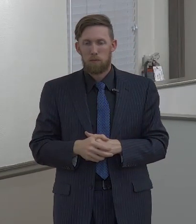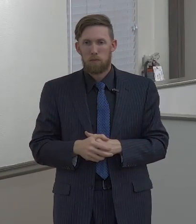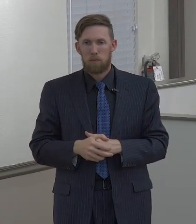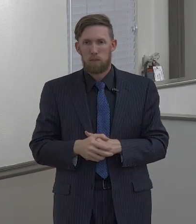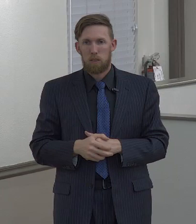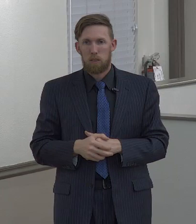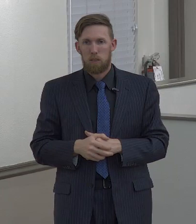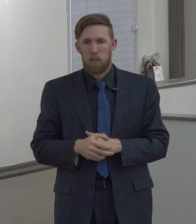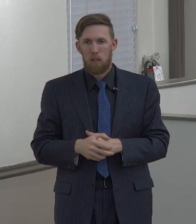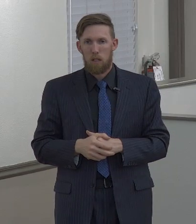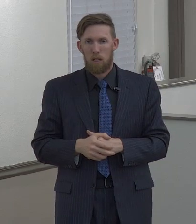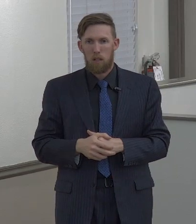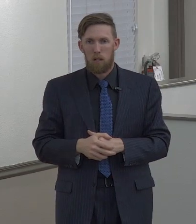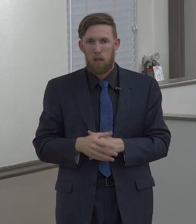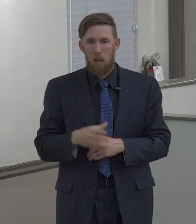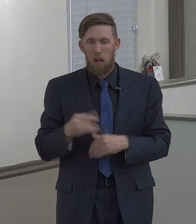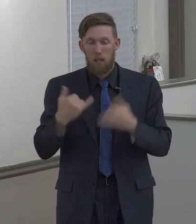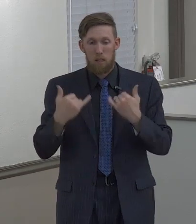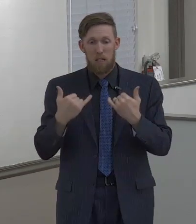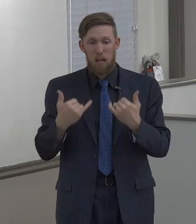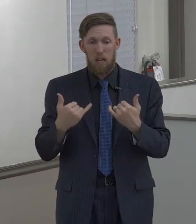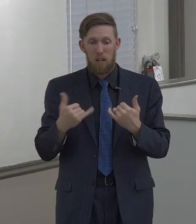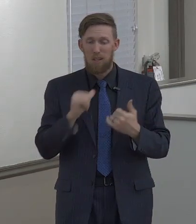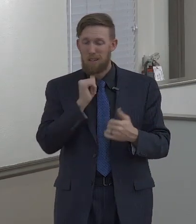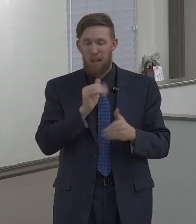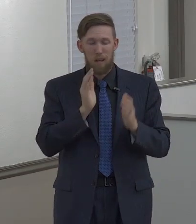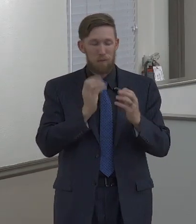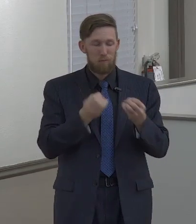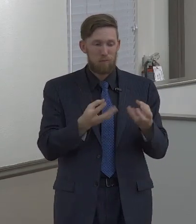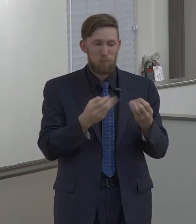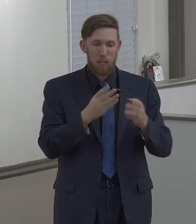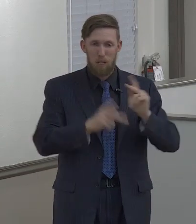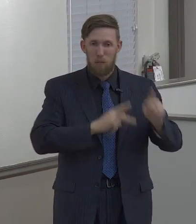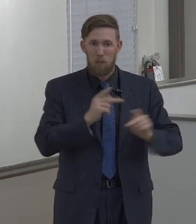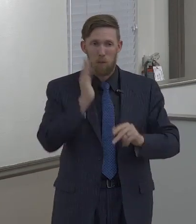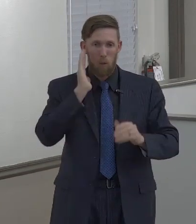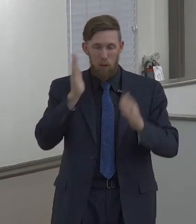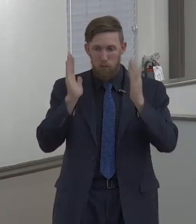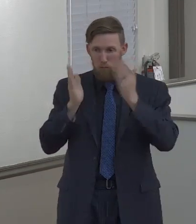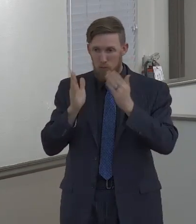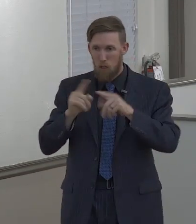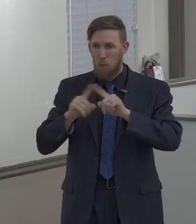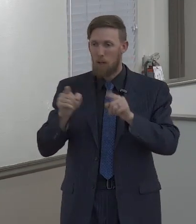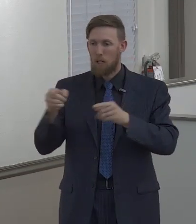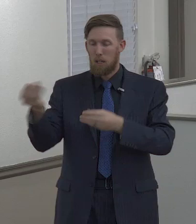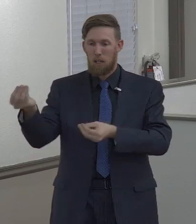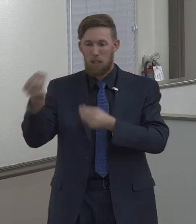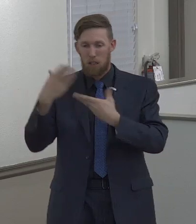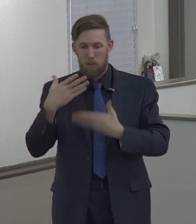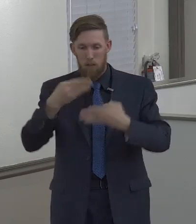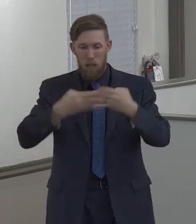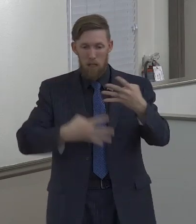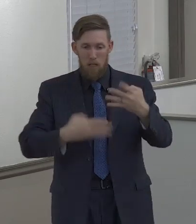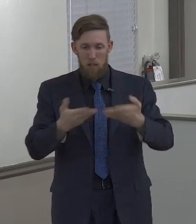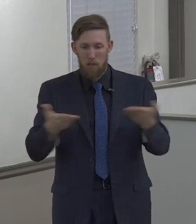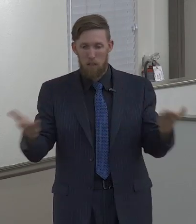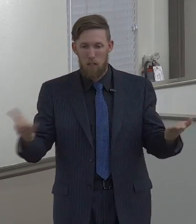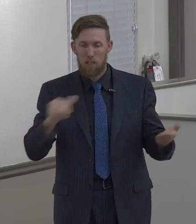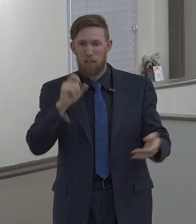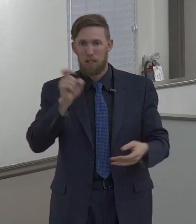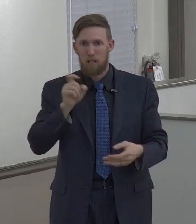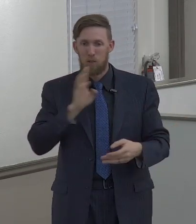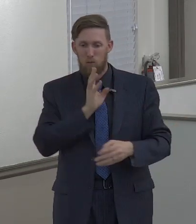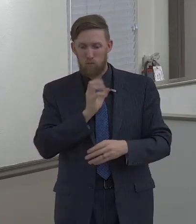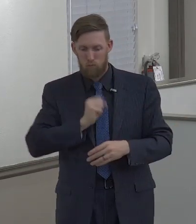for us. And I'm not so sure he'd draw much of a crowd in 2023 today. But he gives us a list of things that we must put